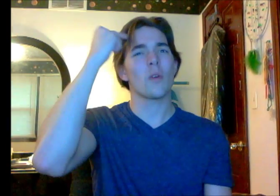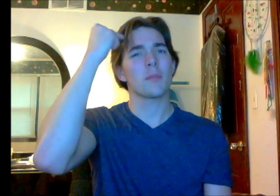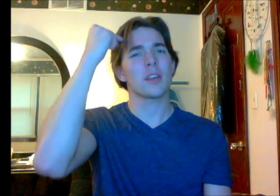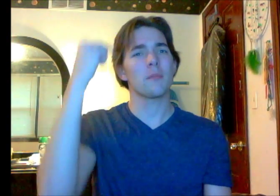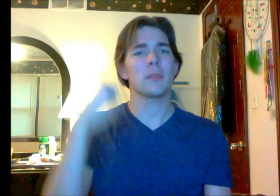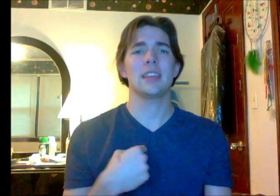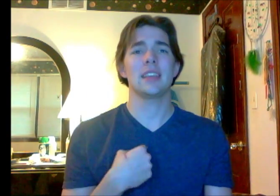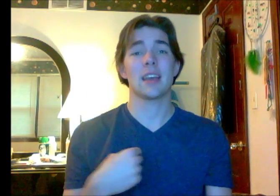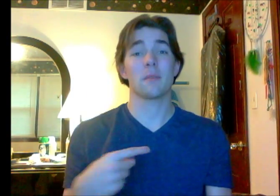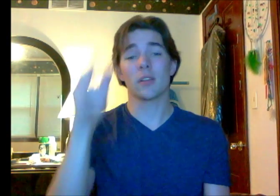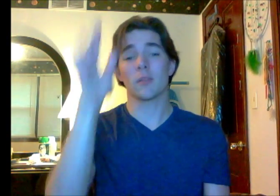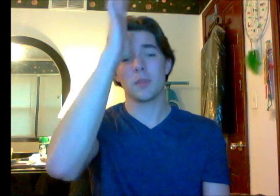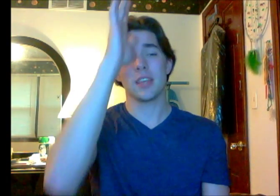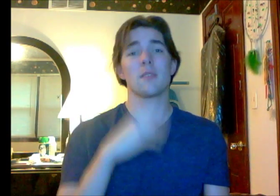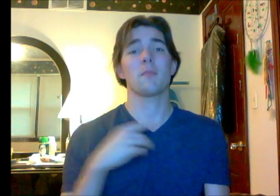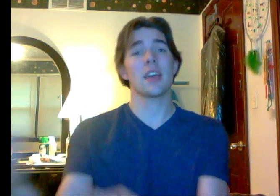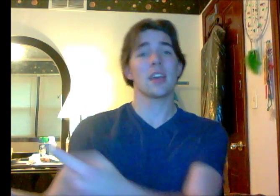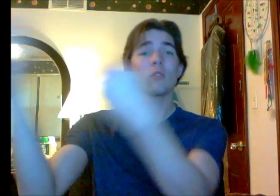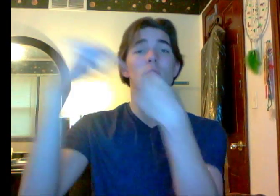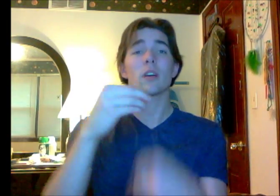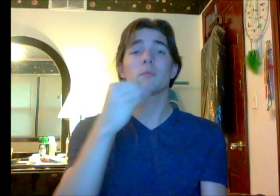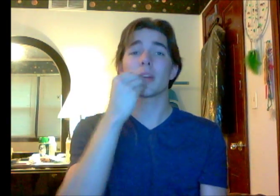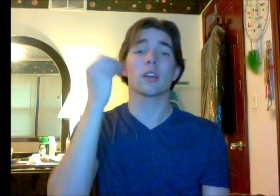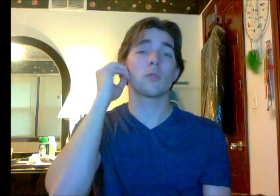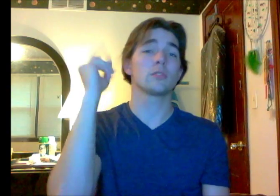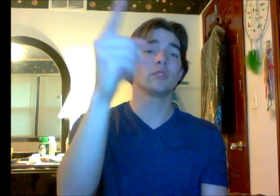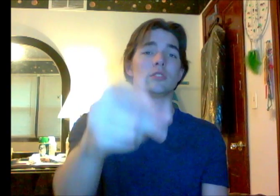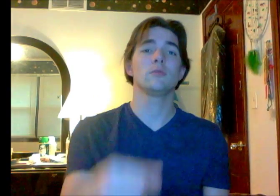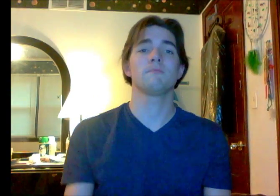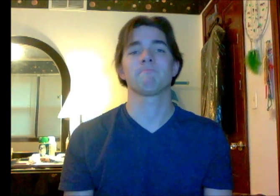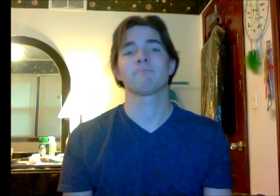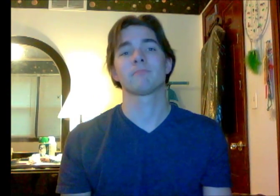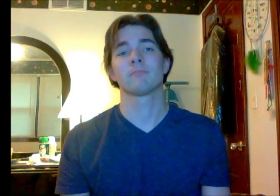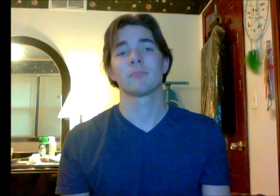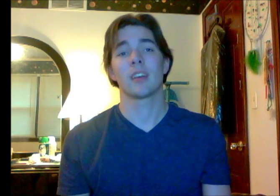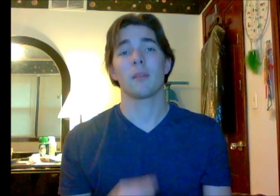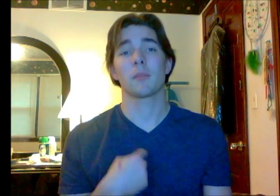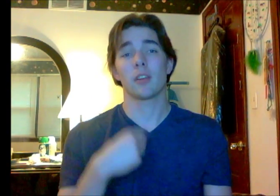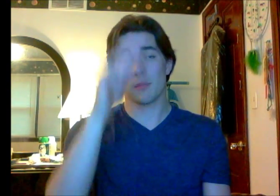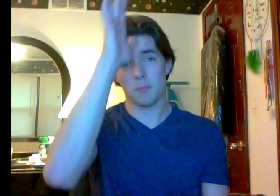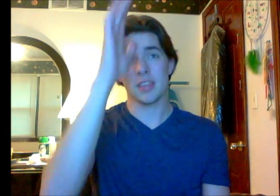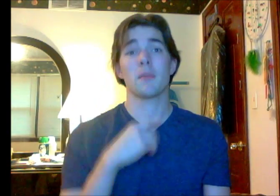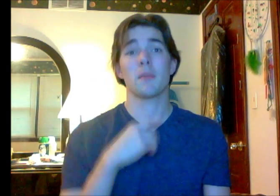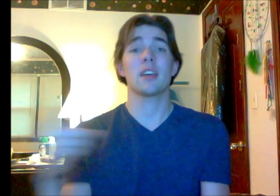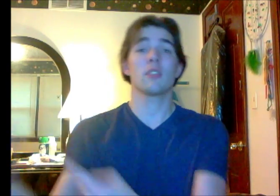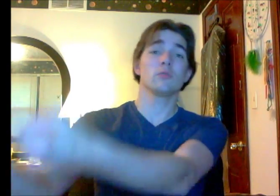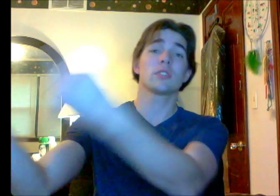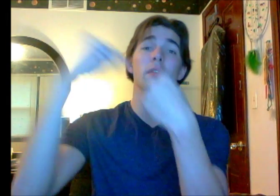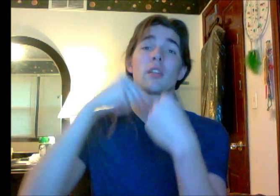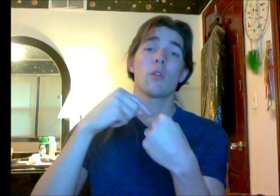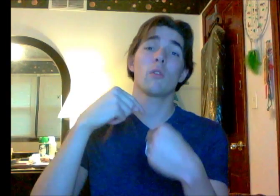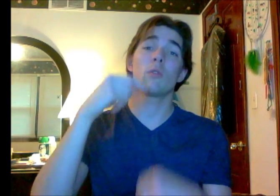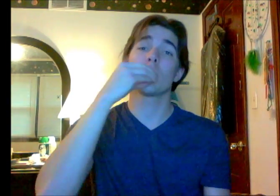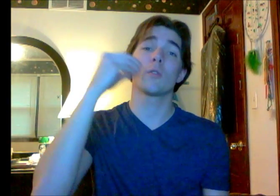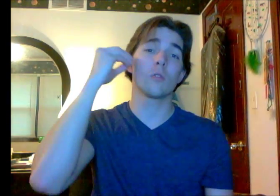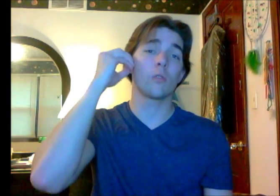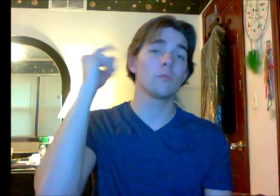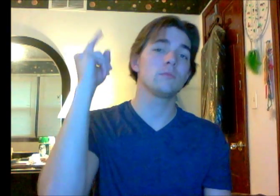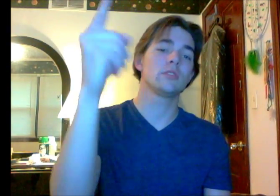I'm gonna be I'm gonna be the man who comes back home with you I'm gonna be the man who's coming home with